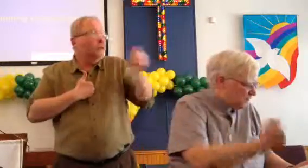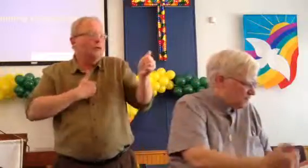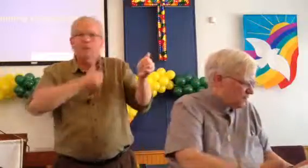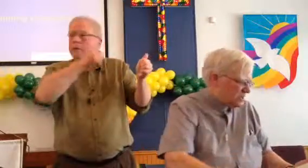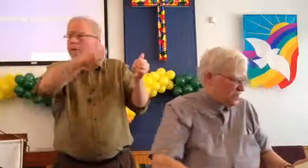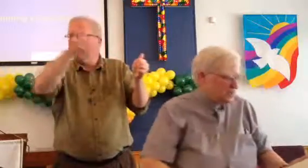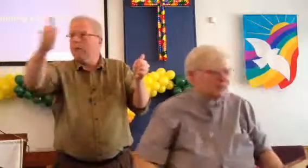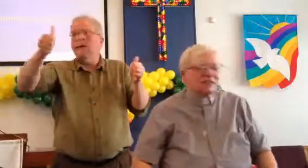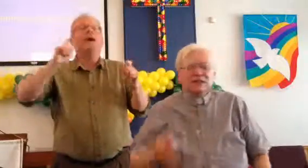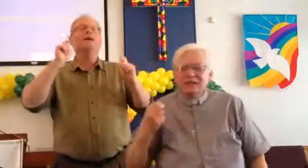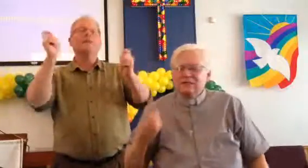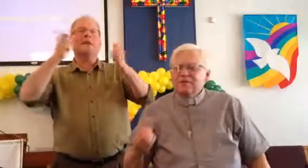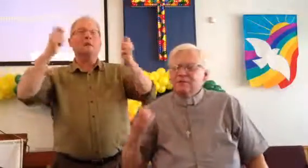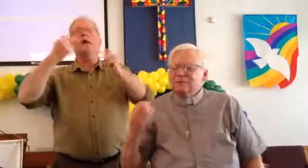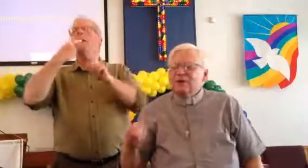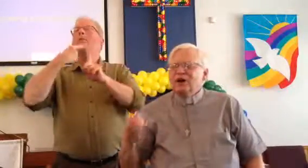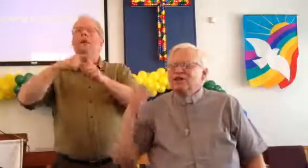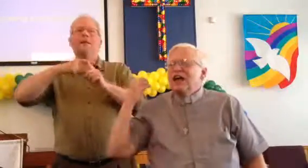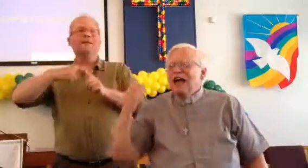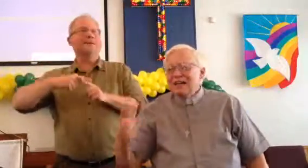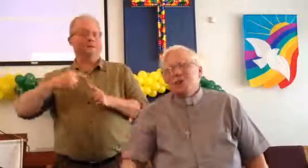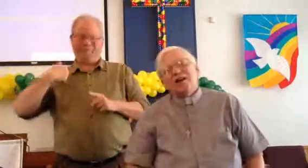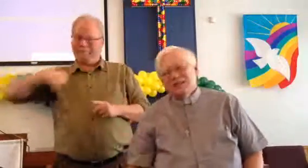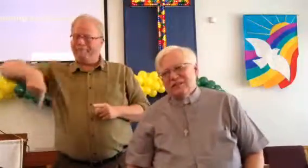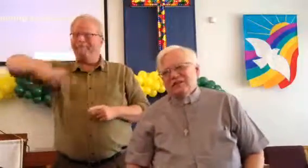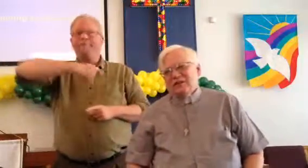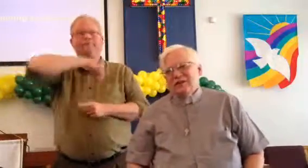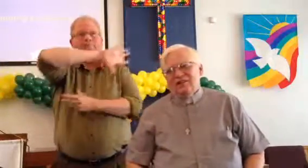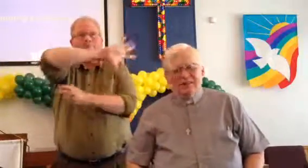differences among us, as well as the similarities.